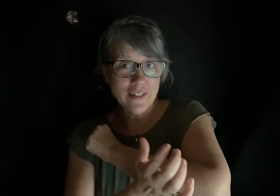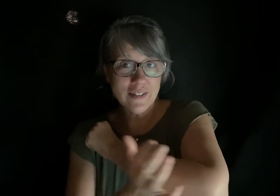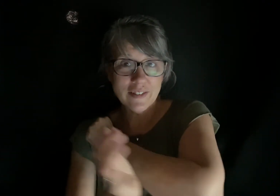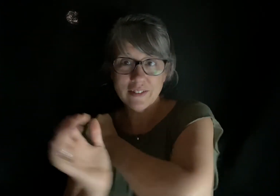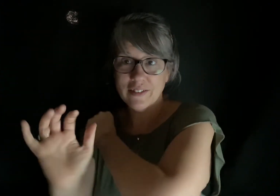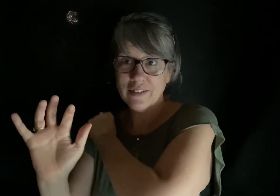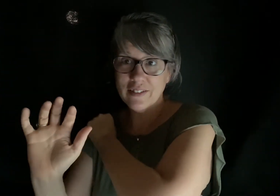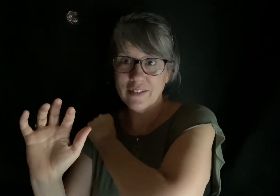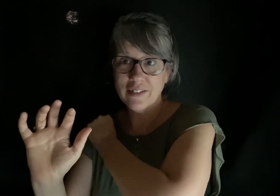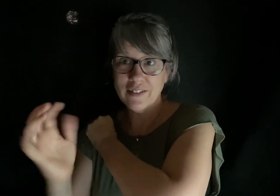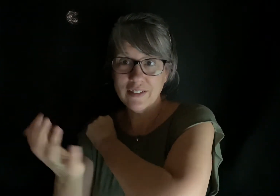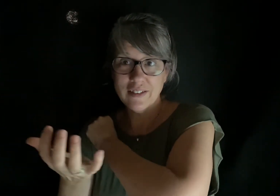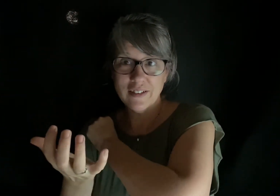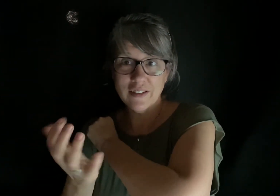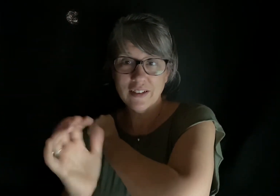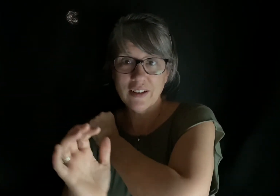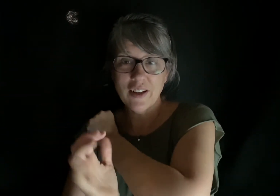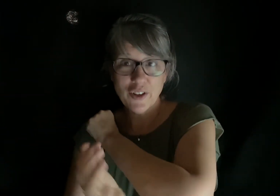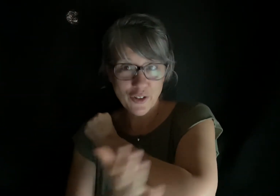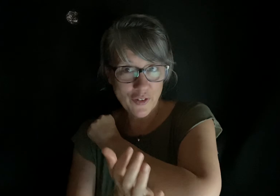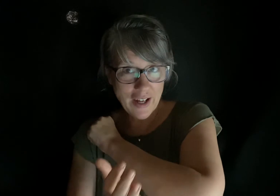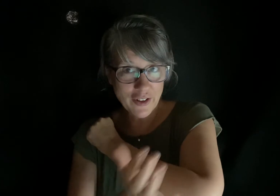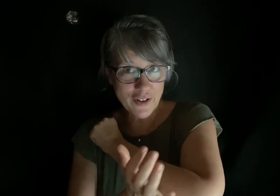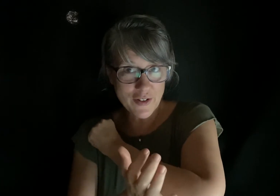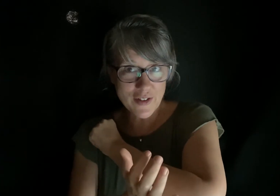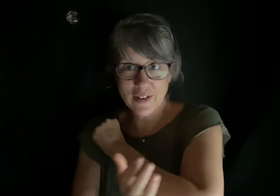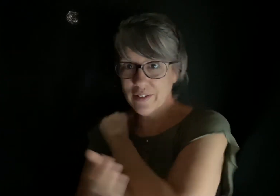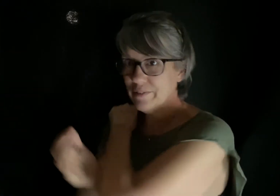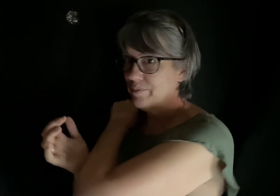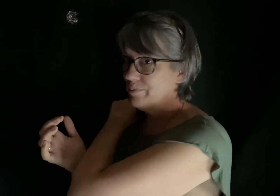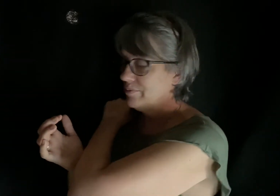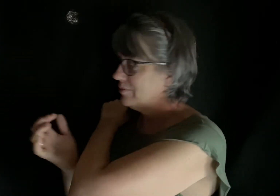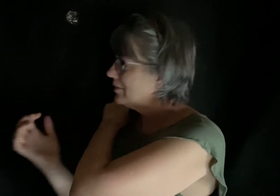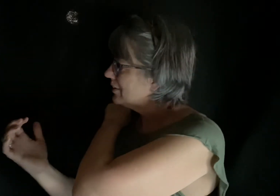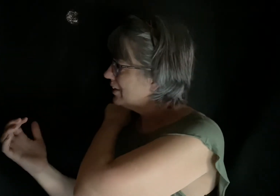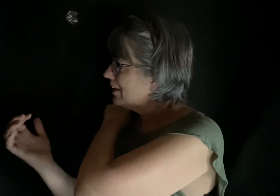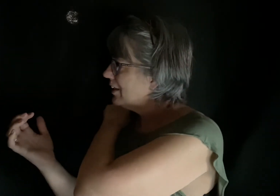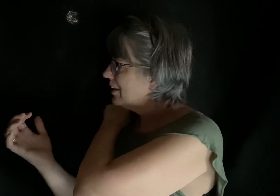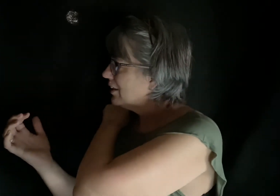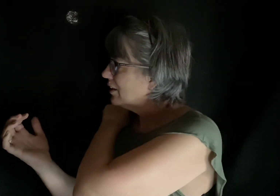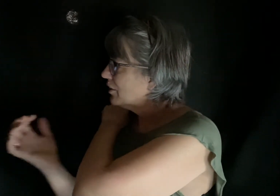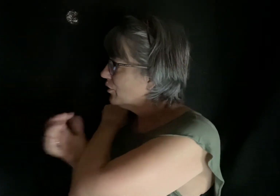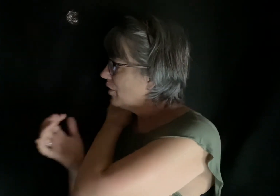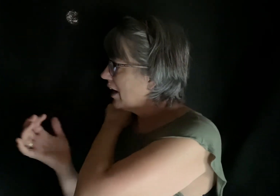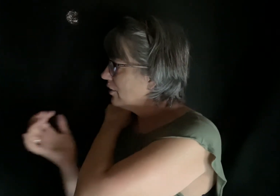Crackers, crackers, crackers,